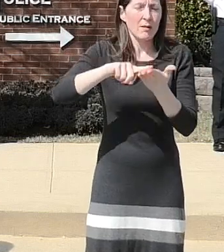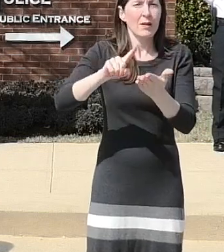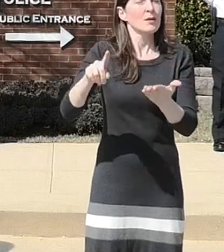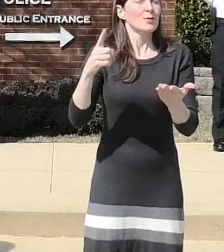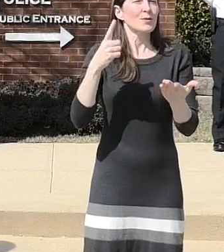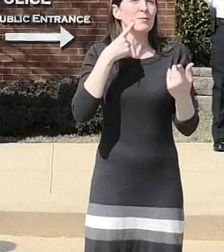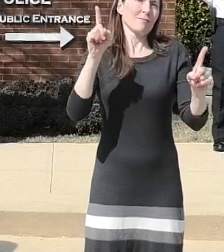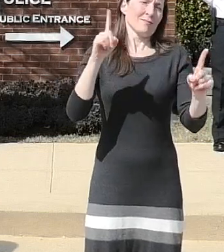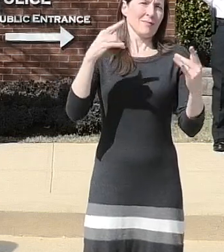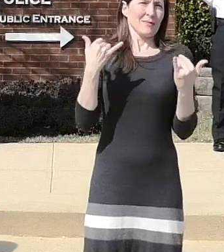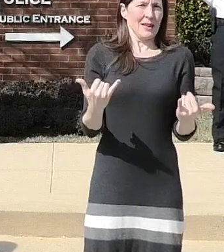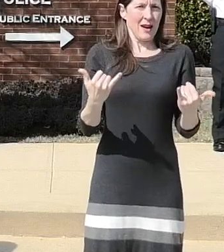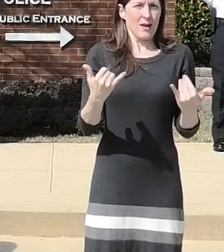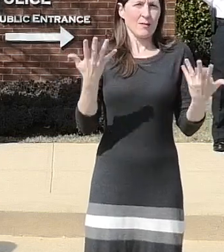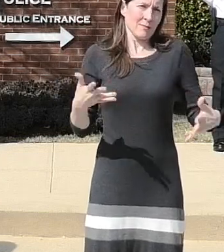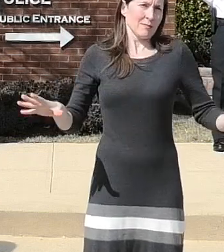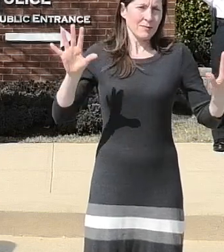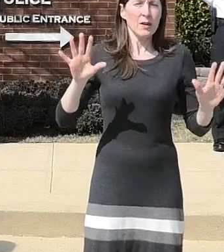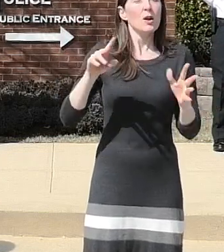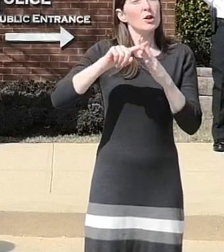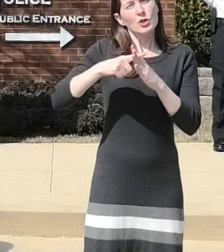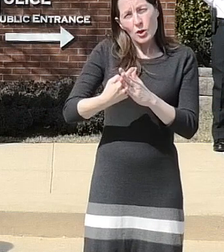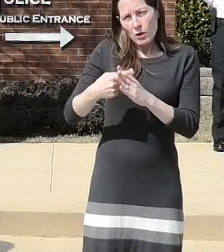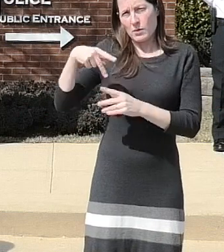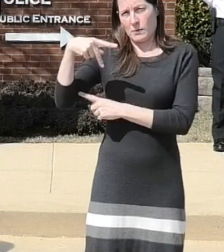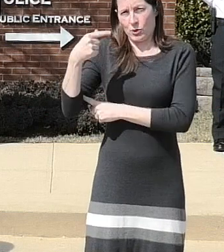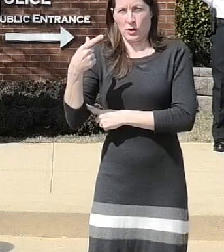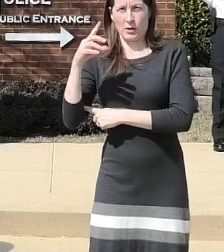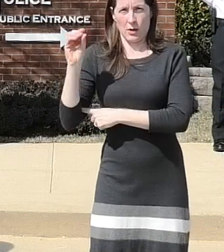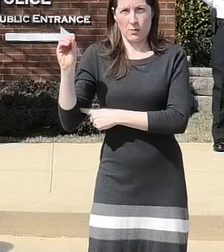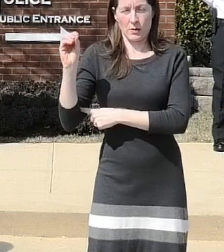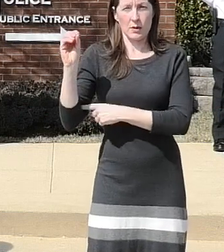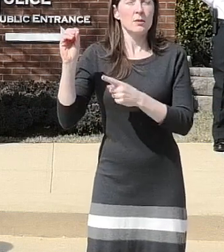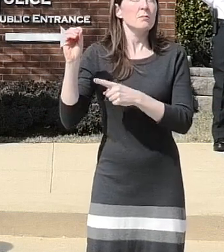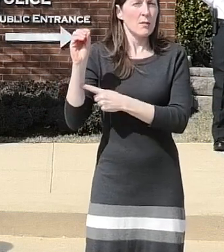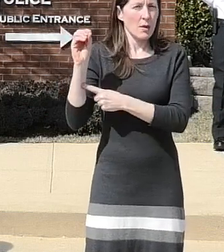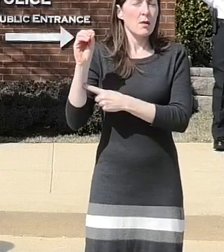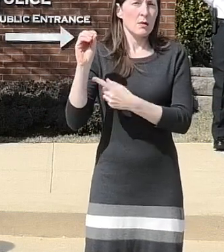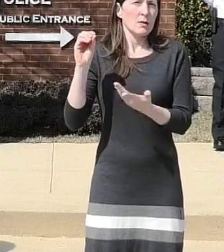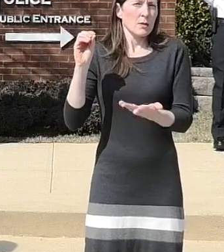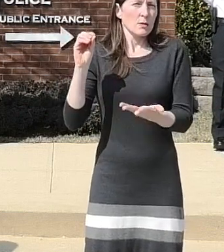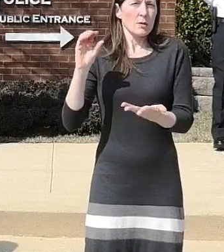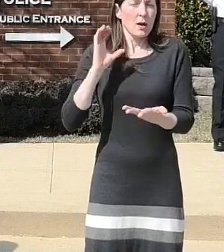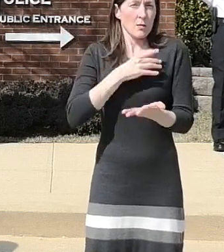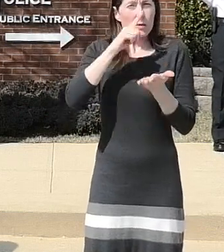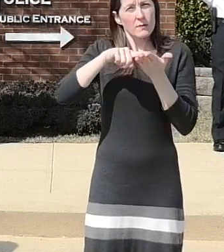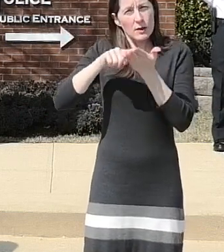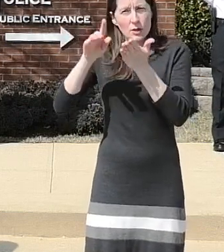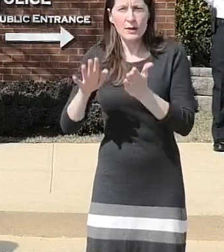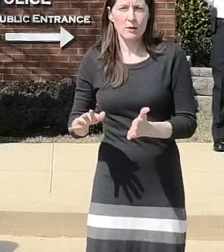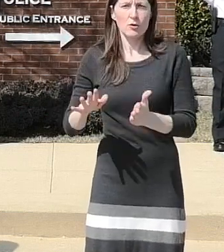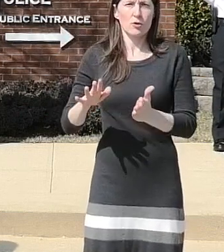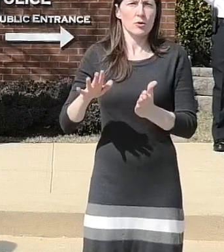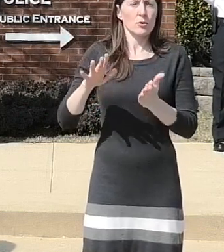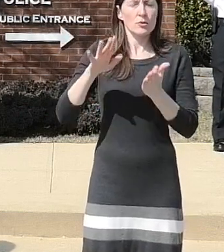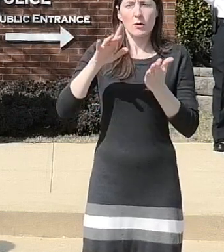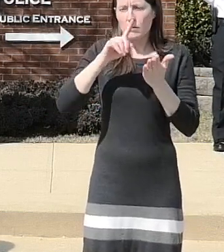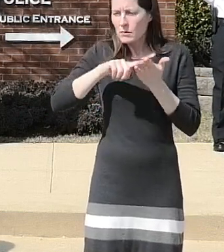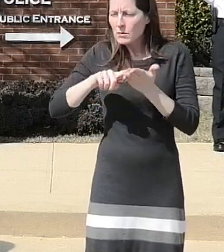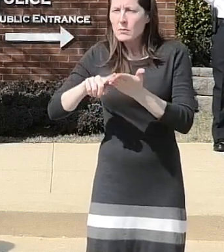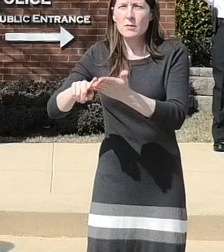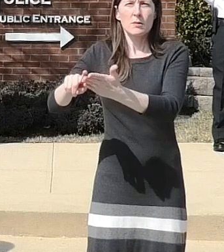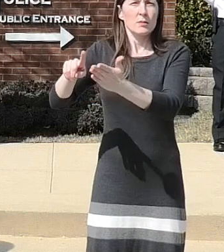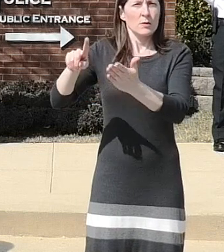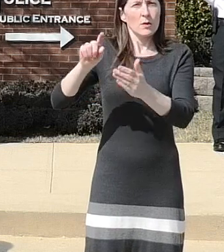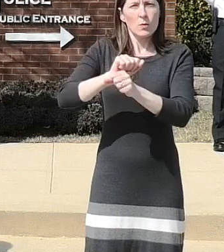started in 2011 in prince george's county but again the work of our investigators working together across multiple jurisdictions brings us to closure